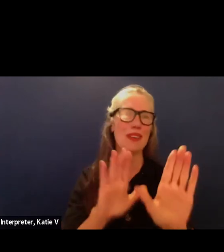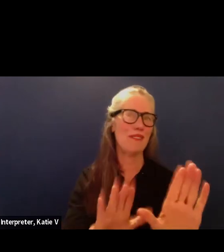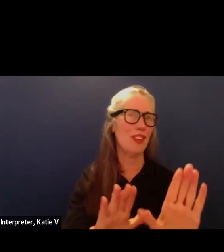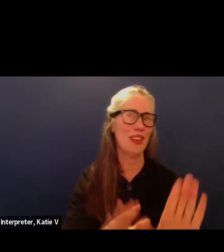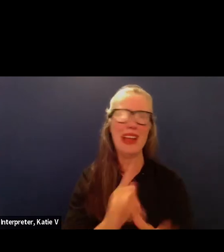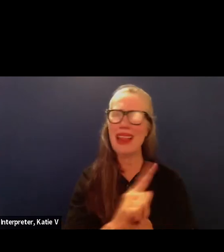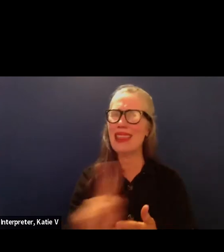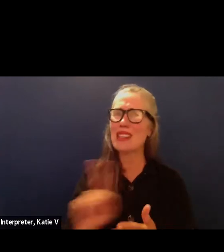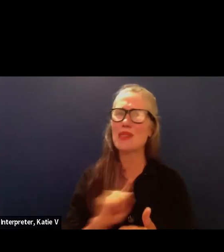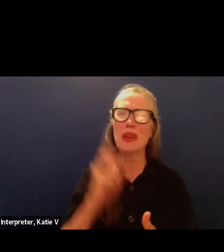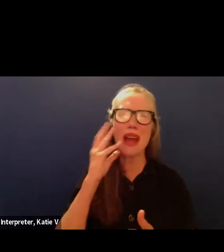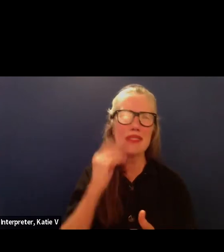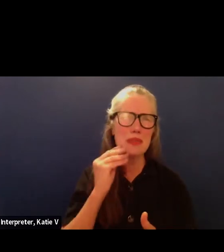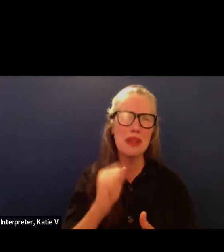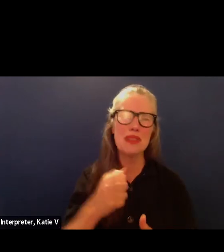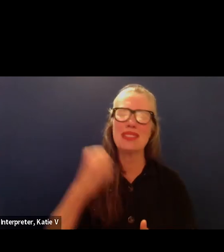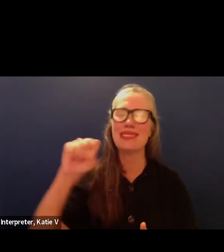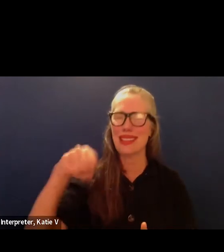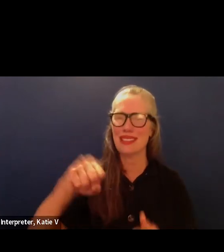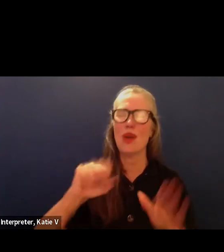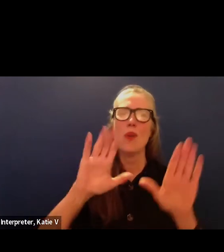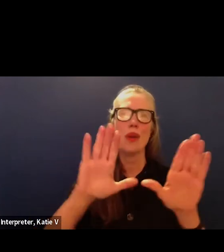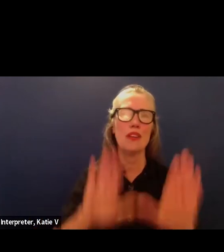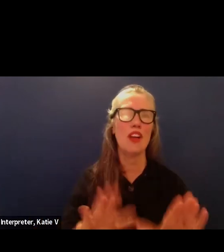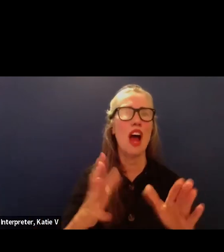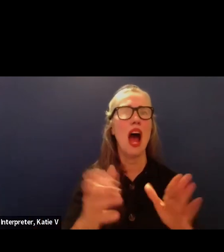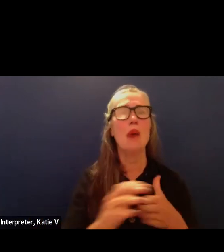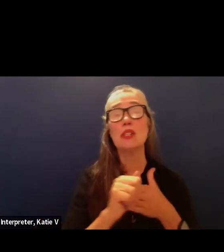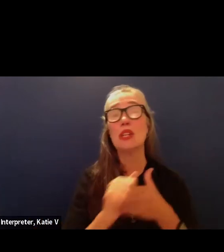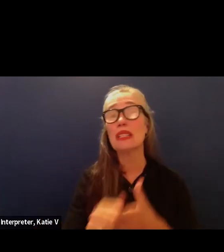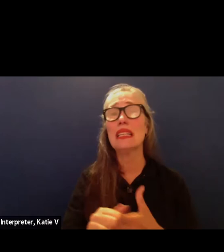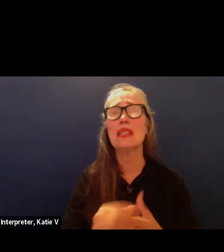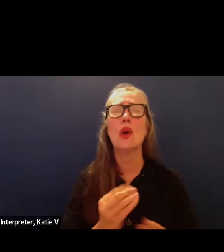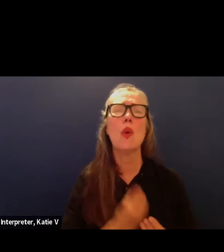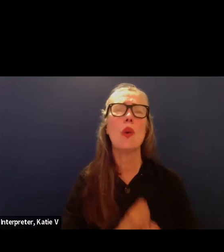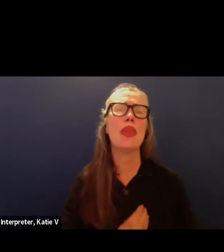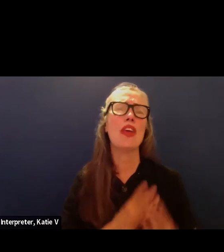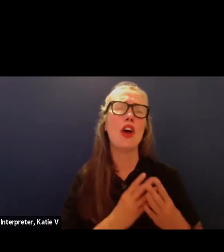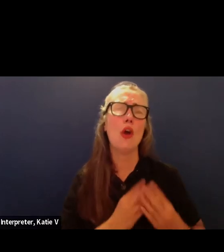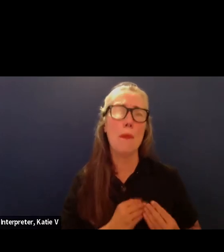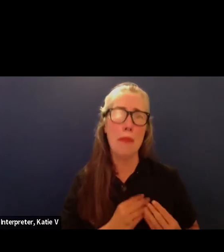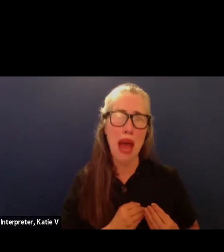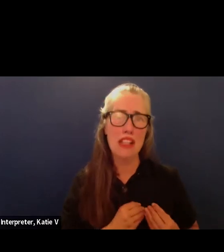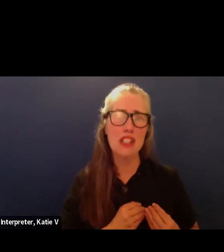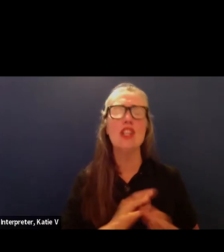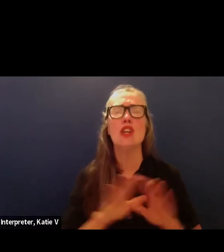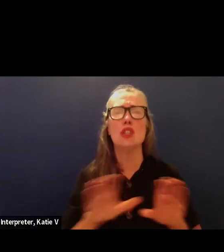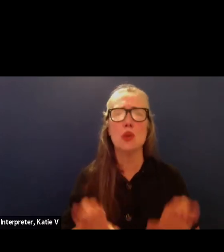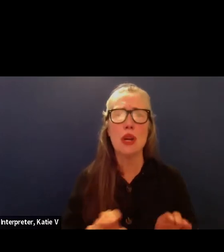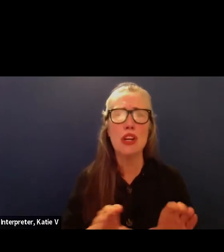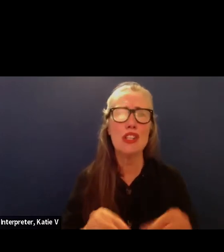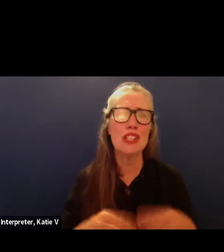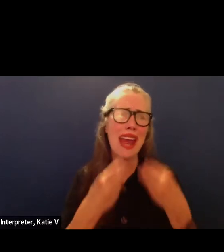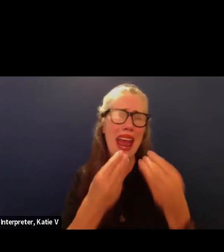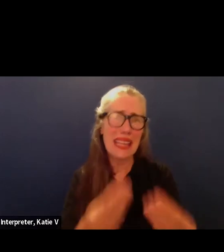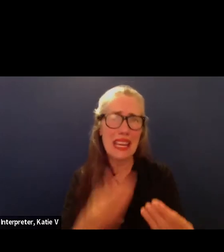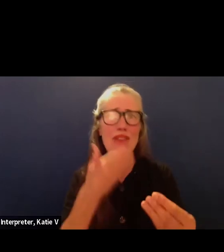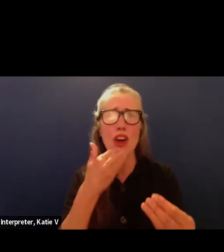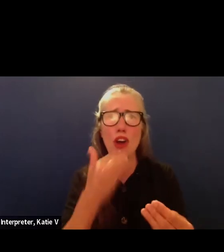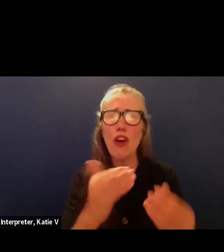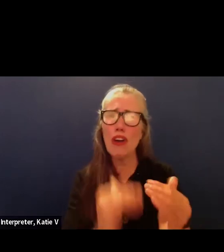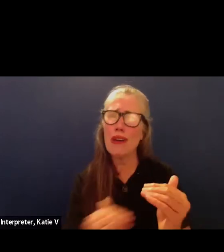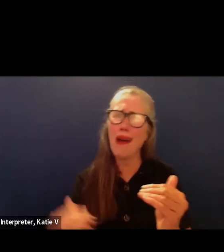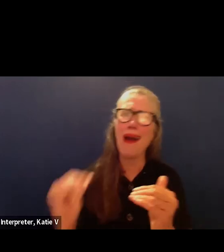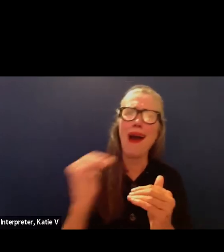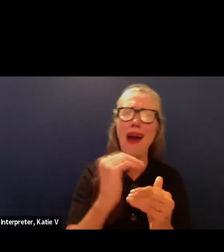week i am committed to leading with compassion and courage and to provide a high quality education in an equitable nurturing and